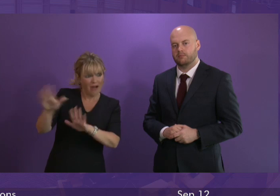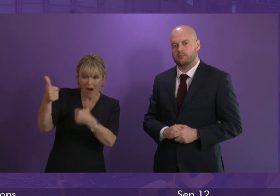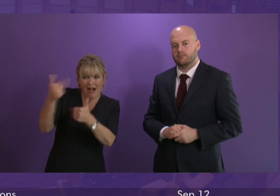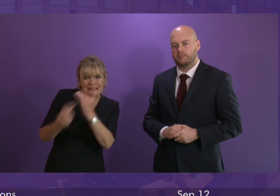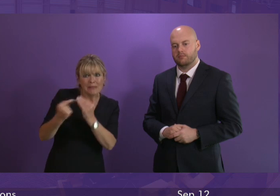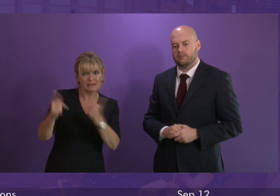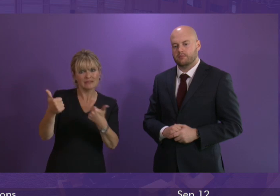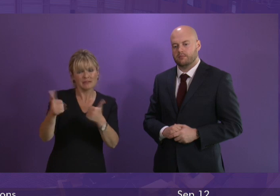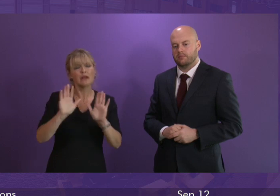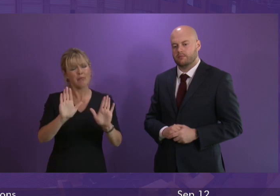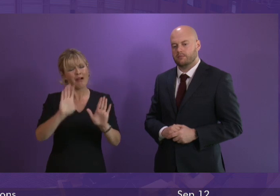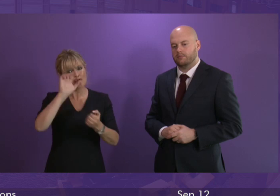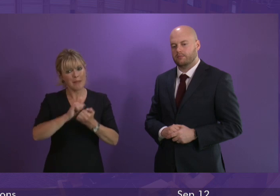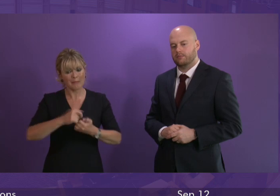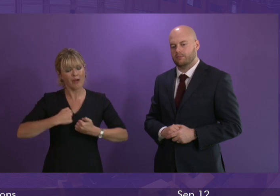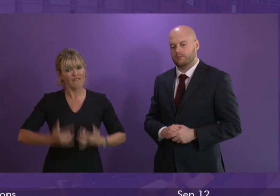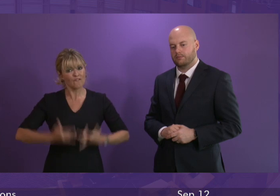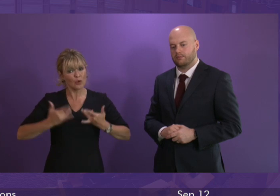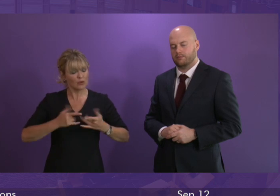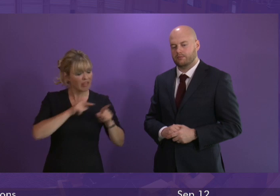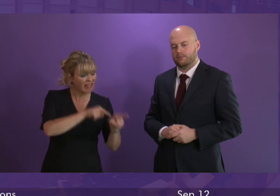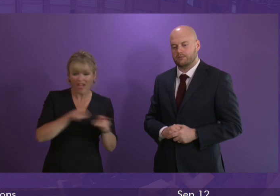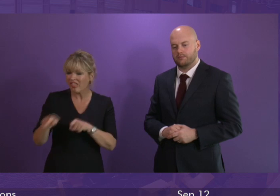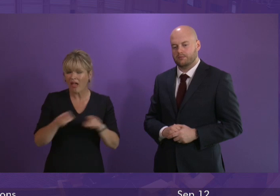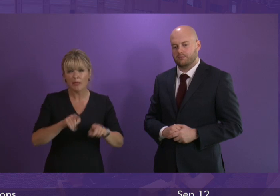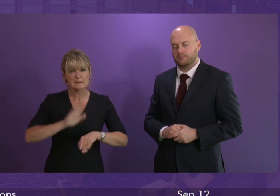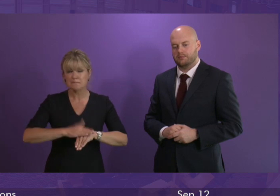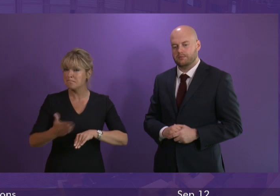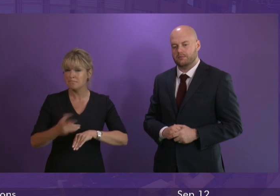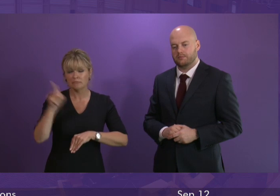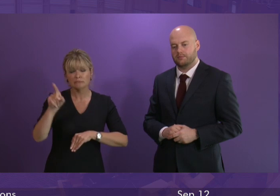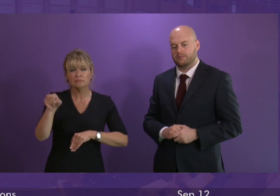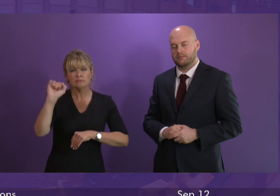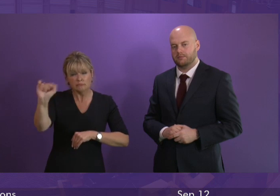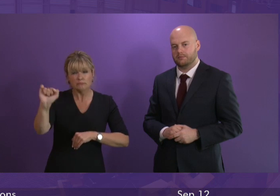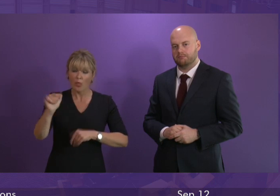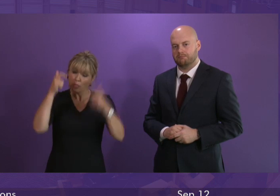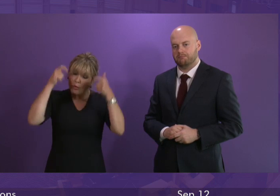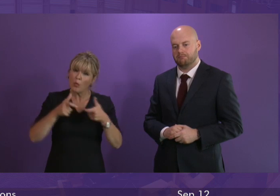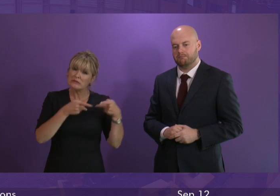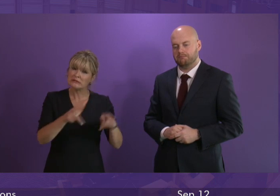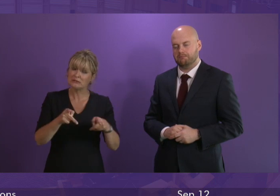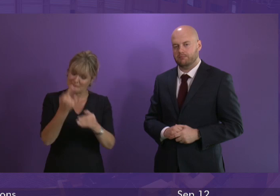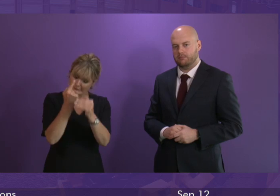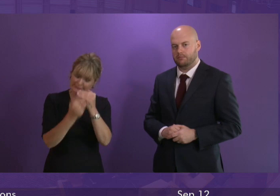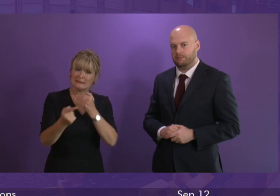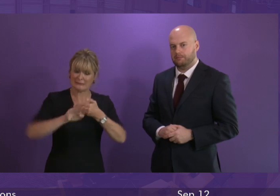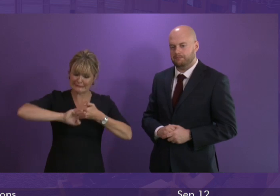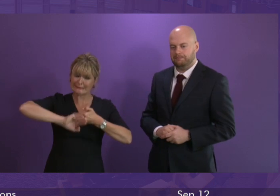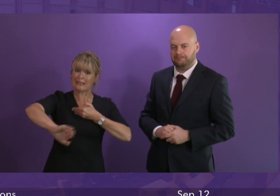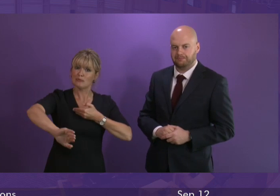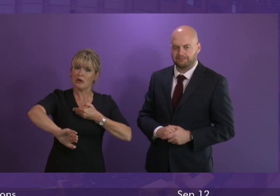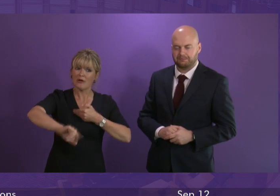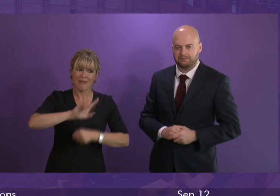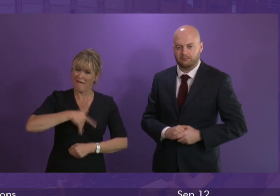judgments our court system is a vital part of our democracy and the separation of powers and I think it is not just wrong